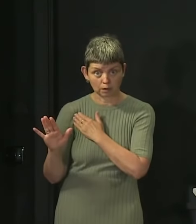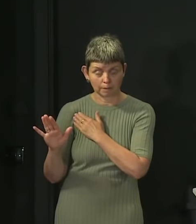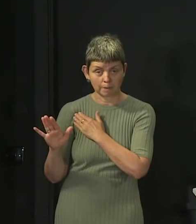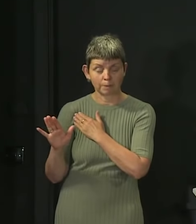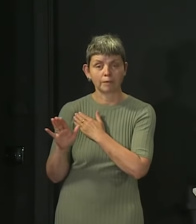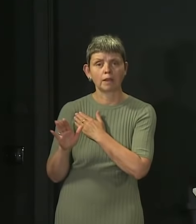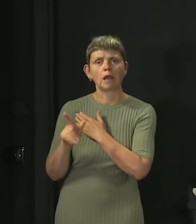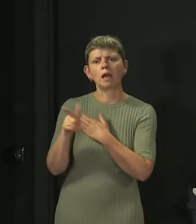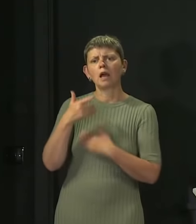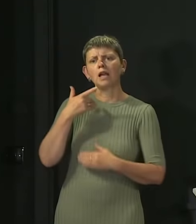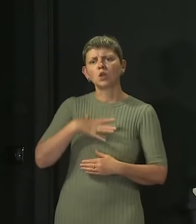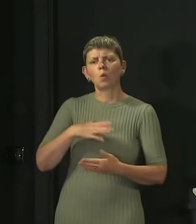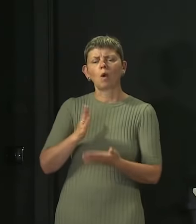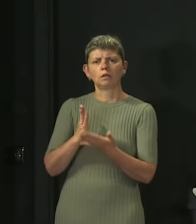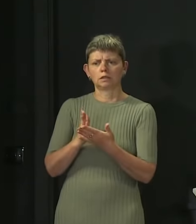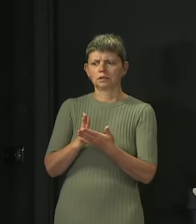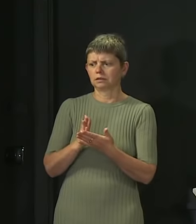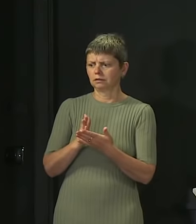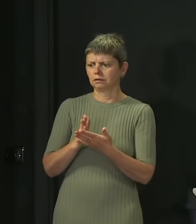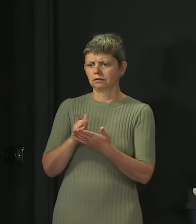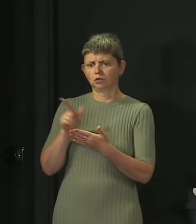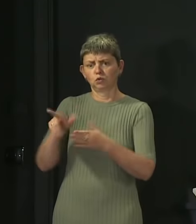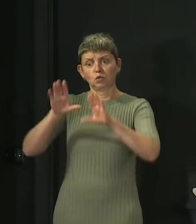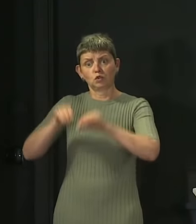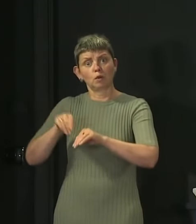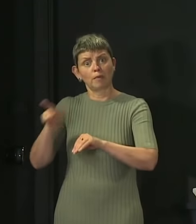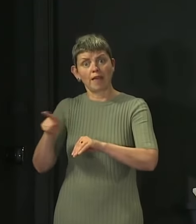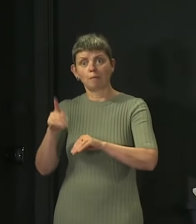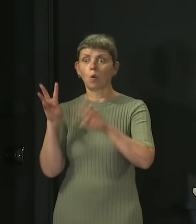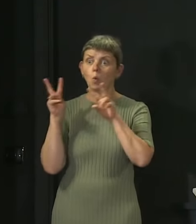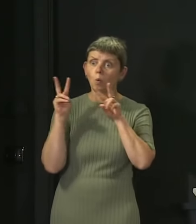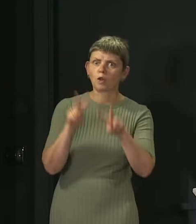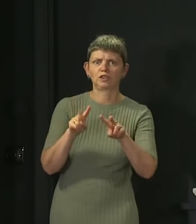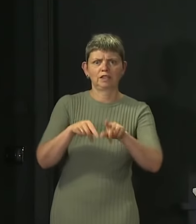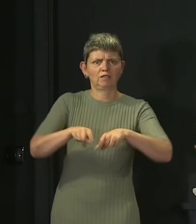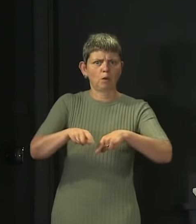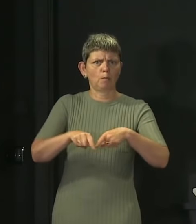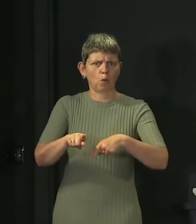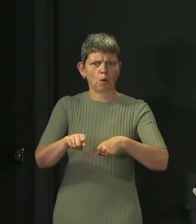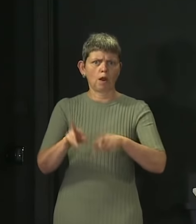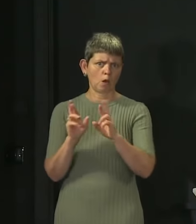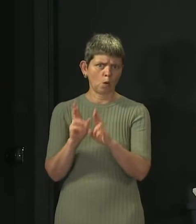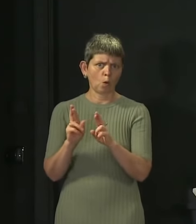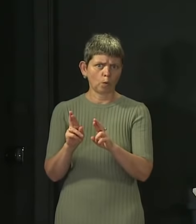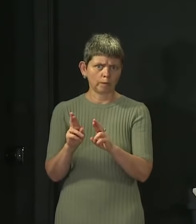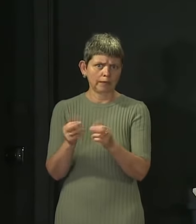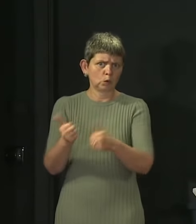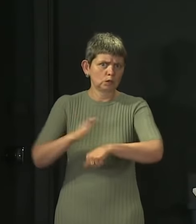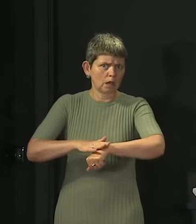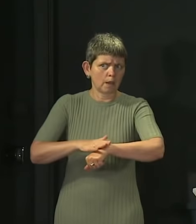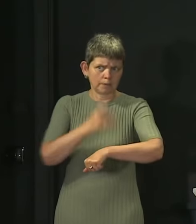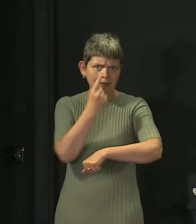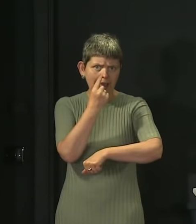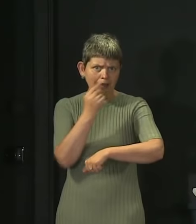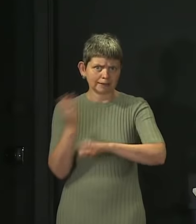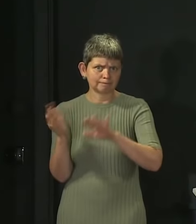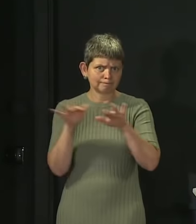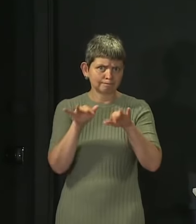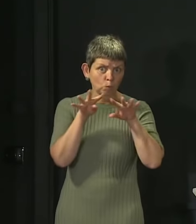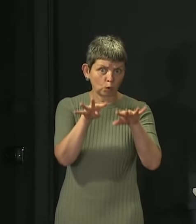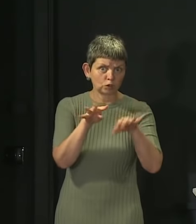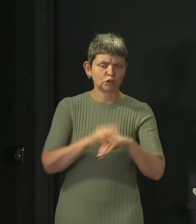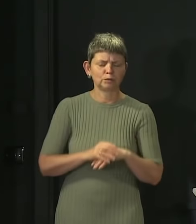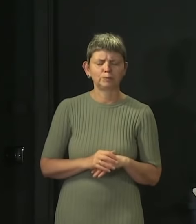way of fans in good time and in due course, being able to return to watch and support their teams. My message to